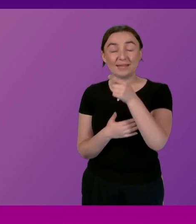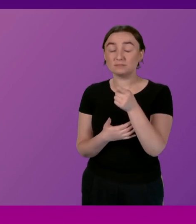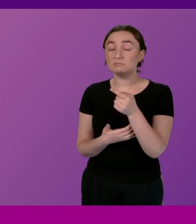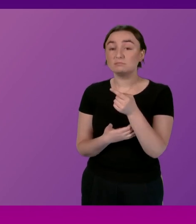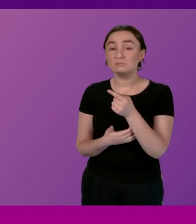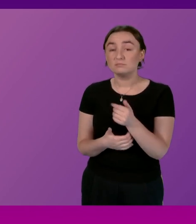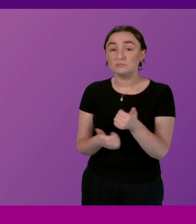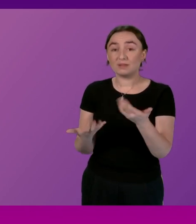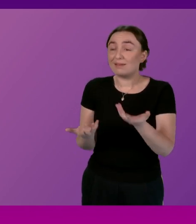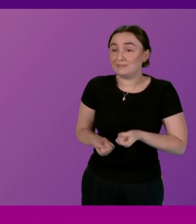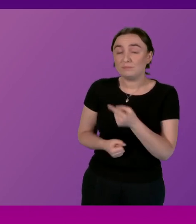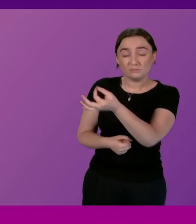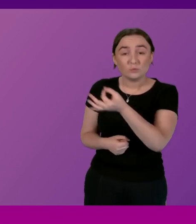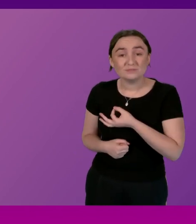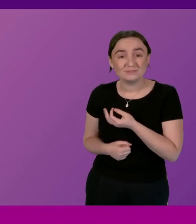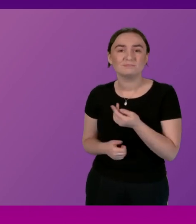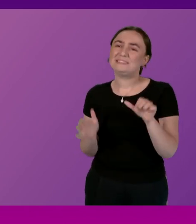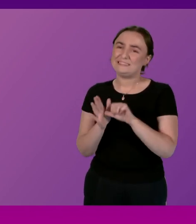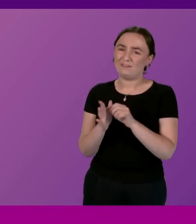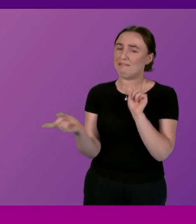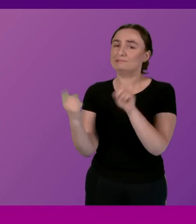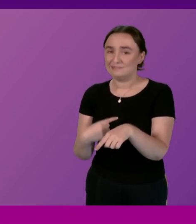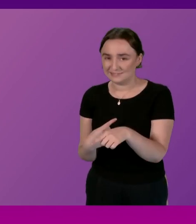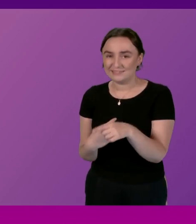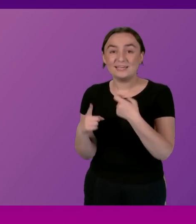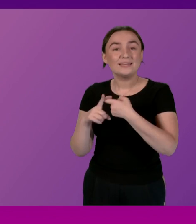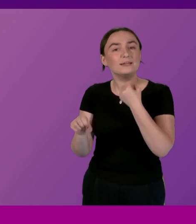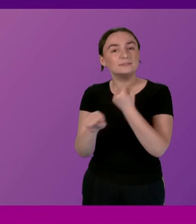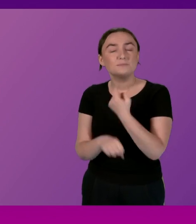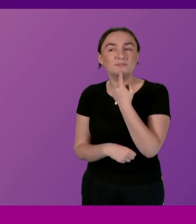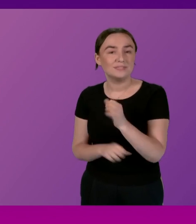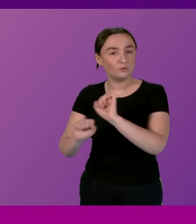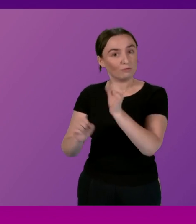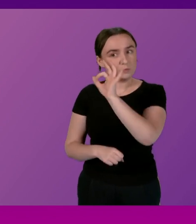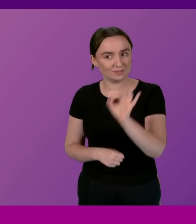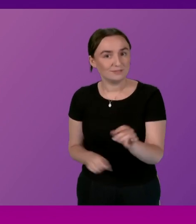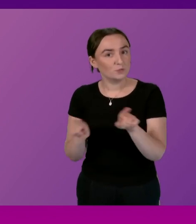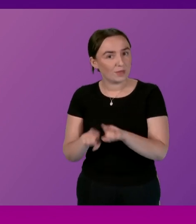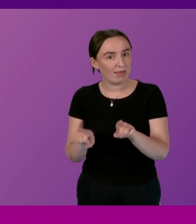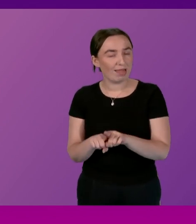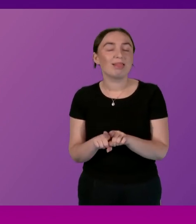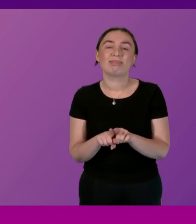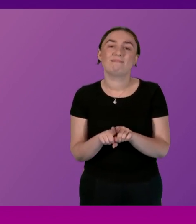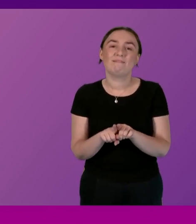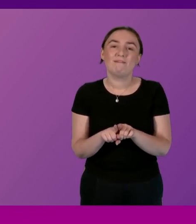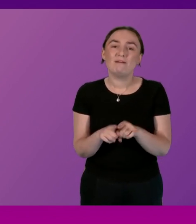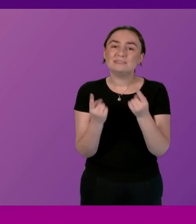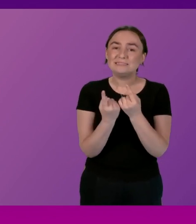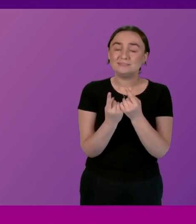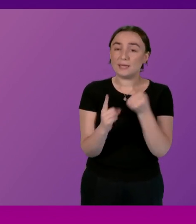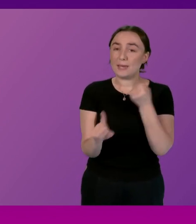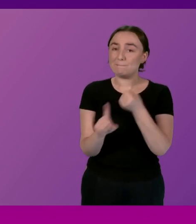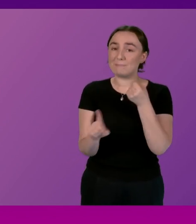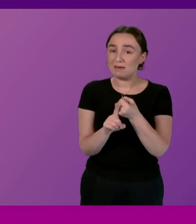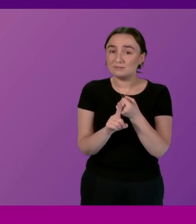is a difficult one to answer because as Kenneth Gibson has already said in his question some of the factors which influence what we will do with taxation